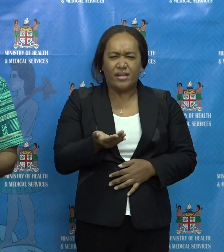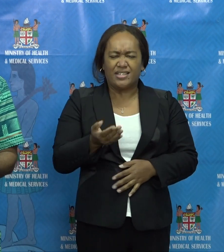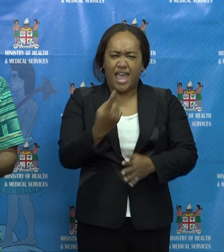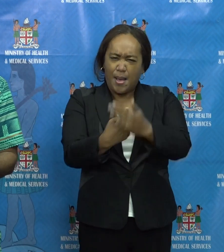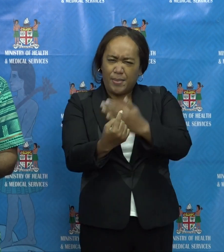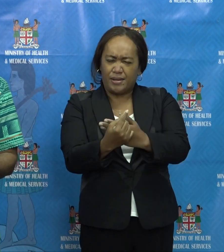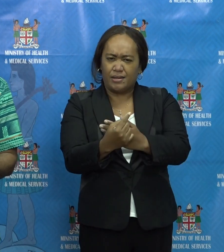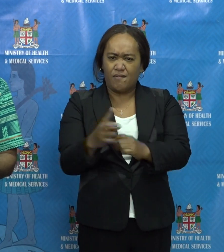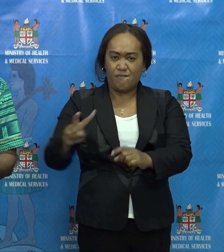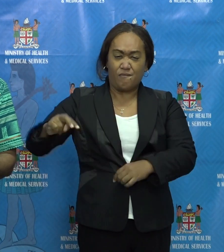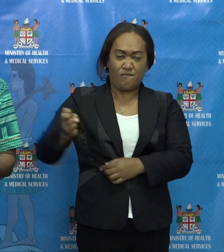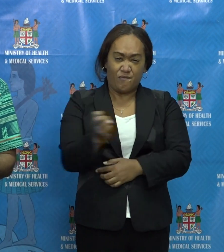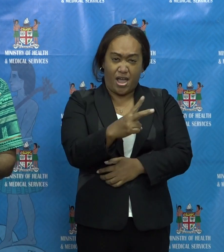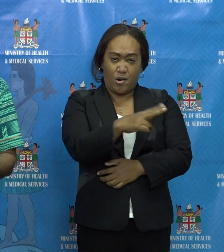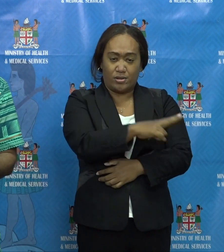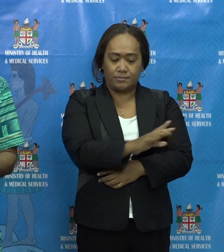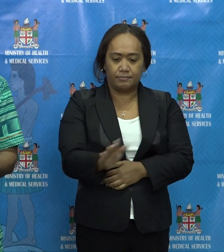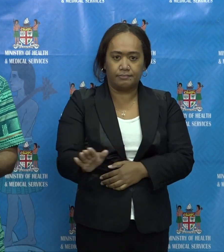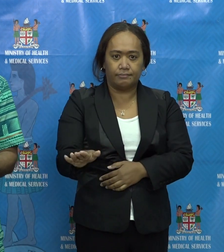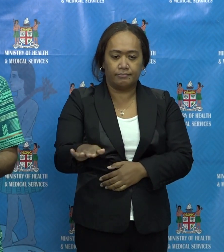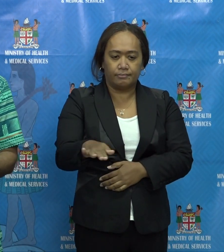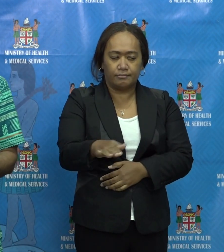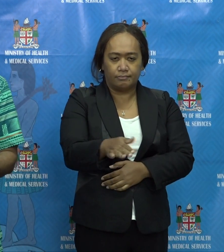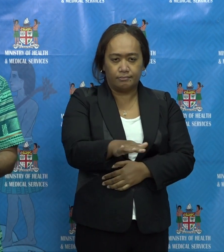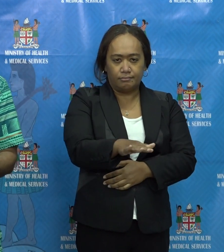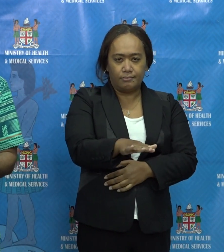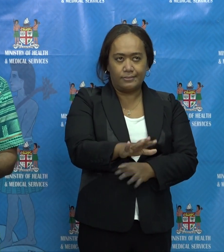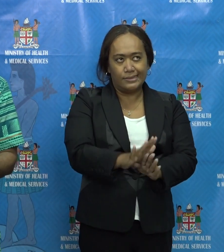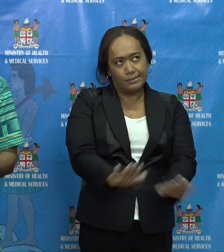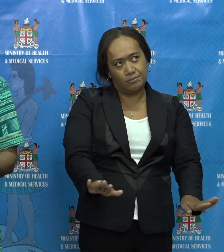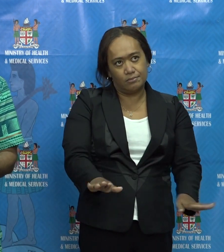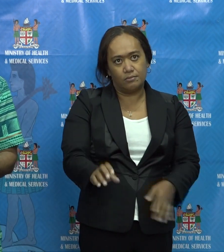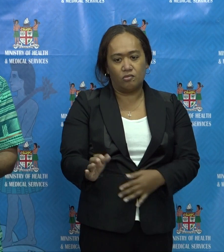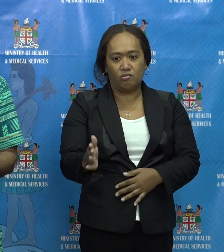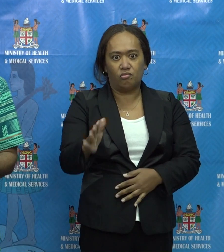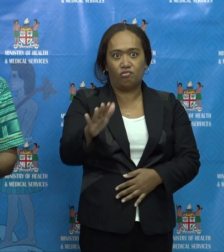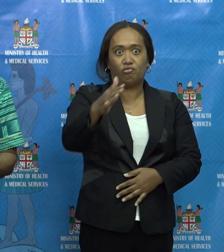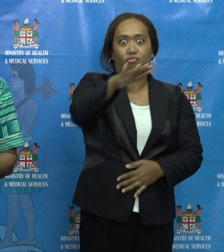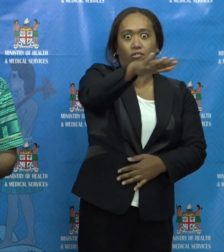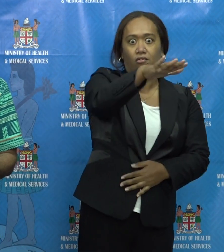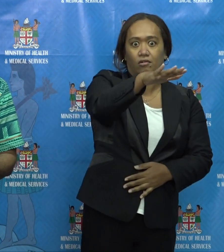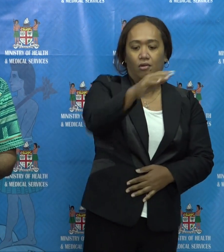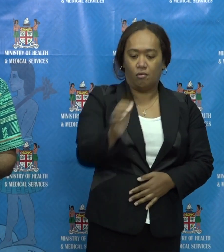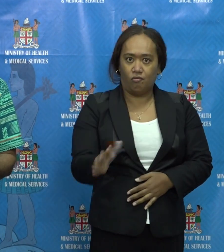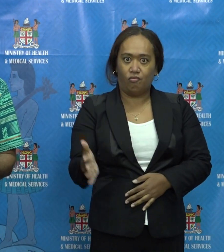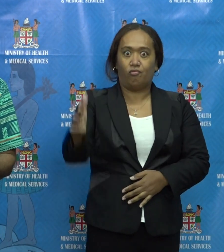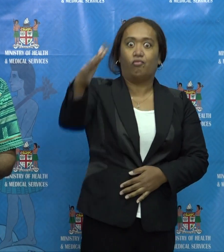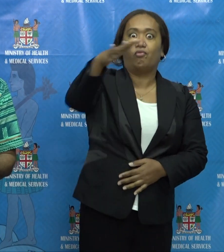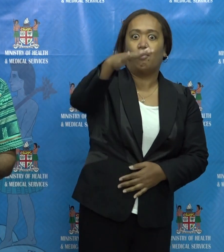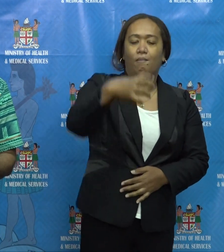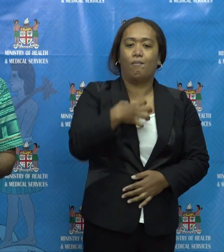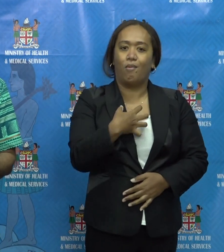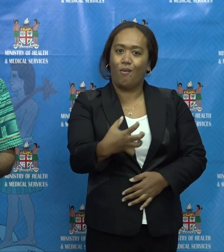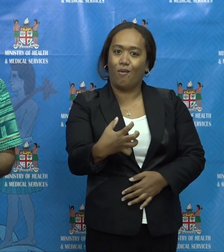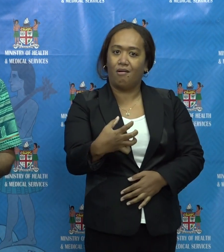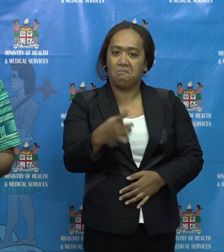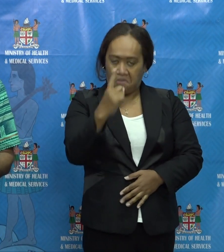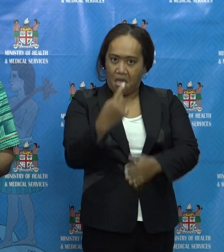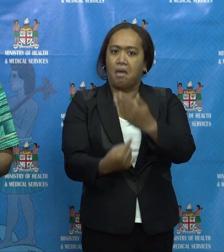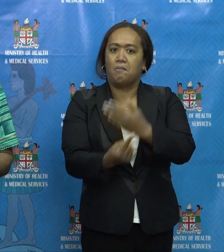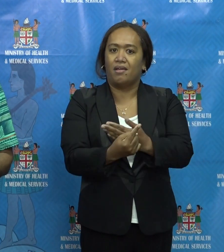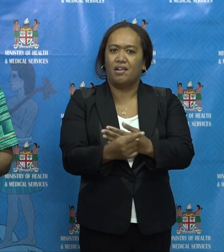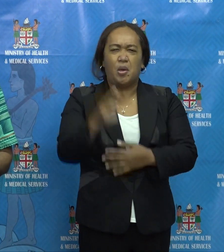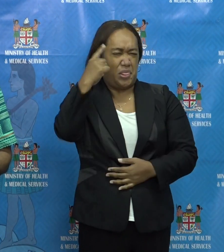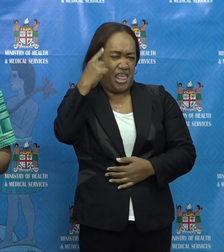A lull can signal a surge. So let's not get one day of no cases fool anyone into